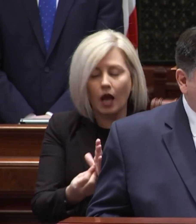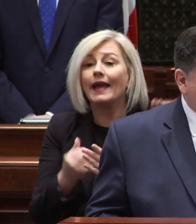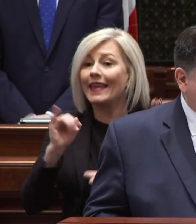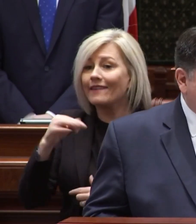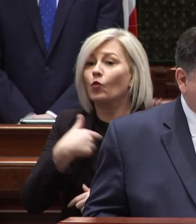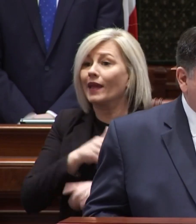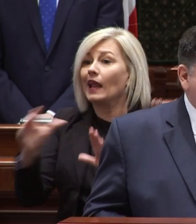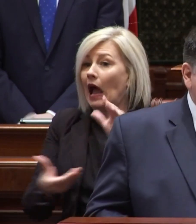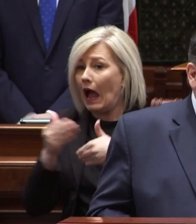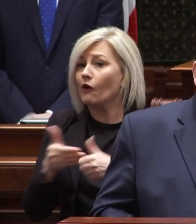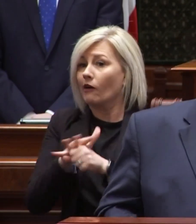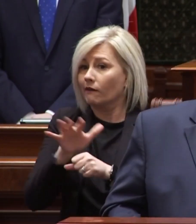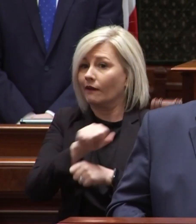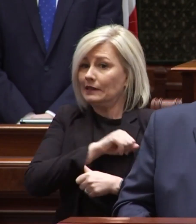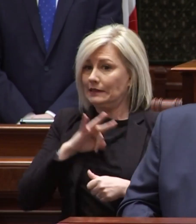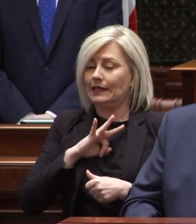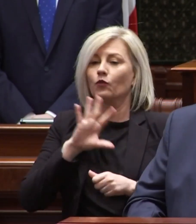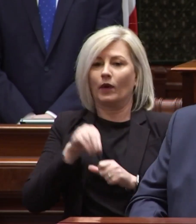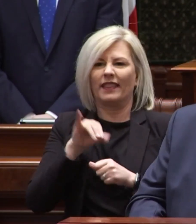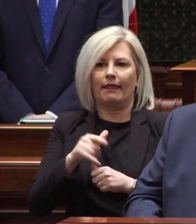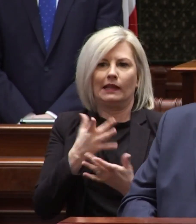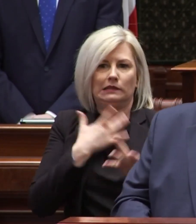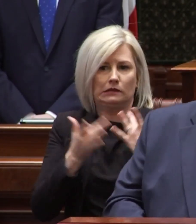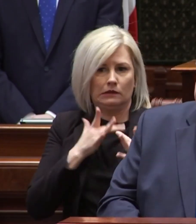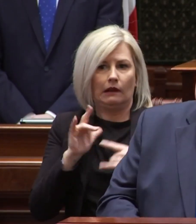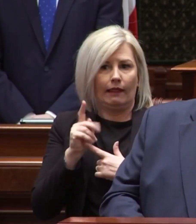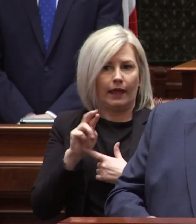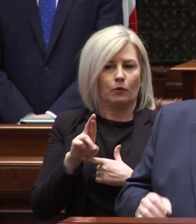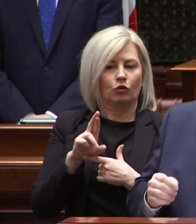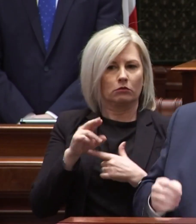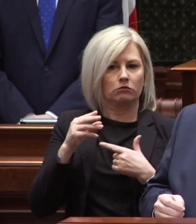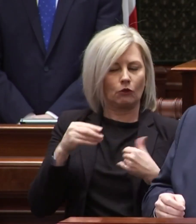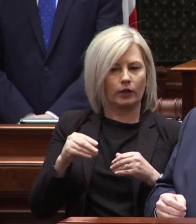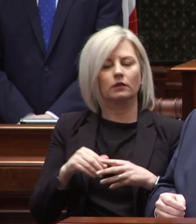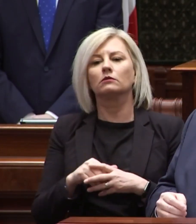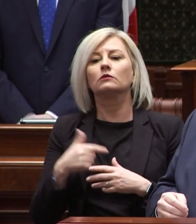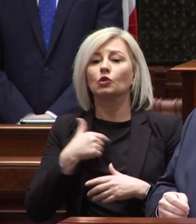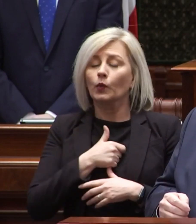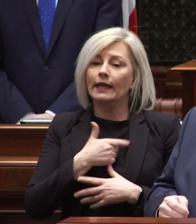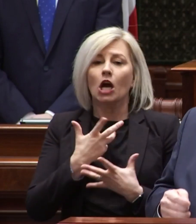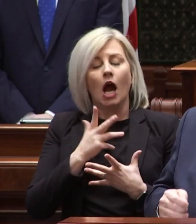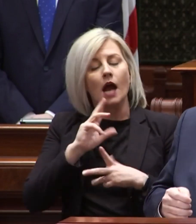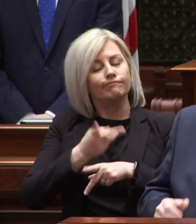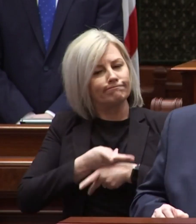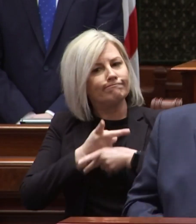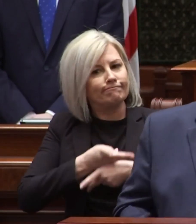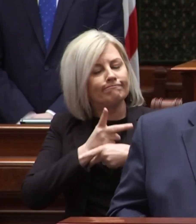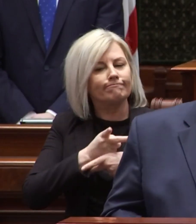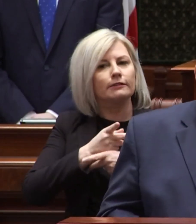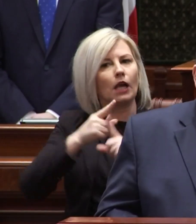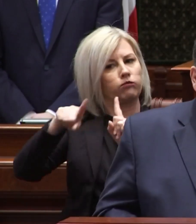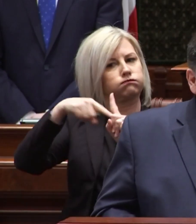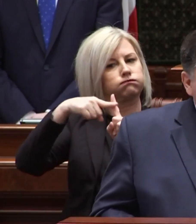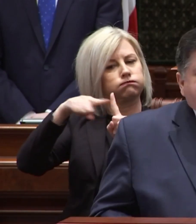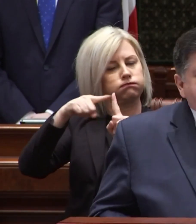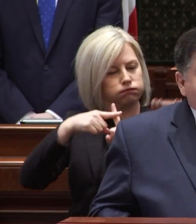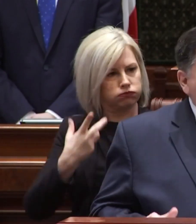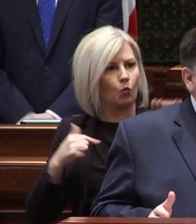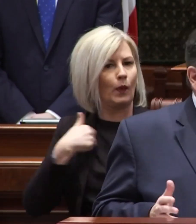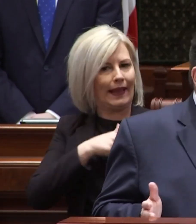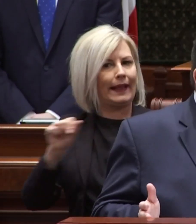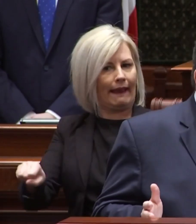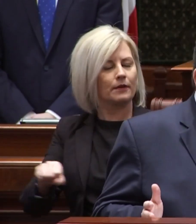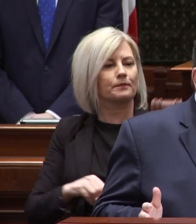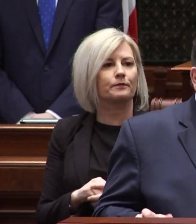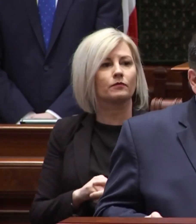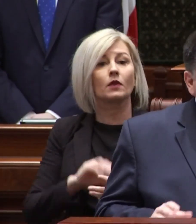hire up enough staff in this very tight labor market we are cautiously optimistic that we can do so this